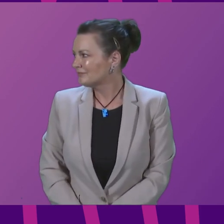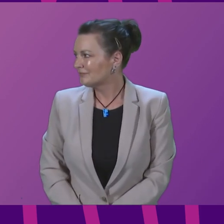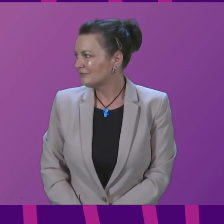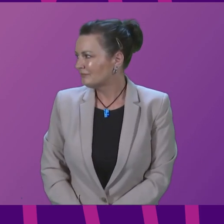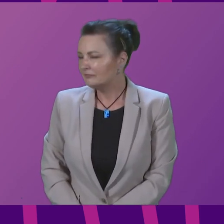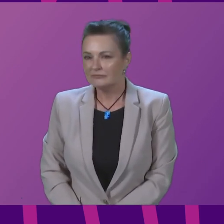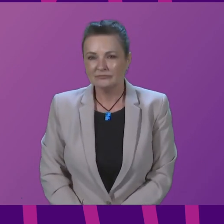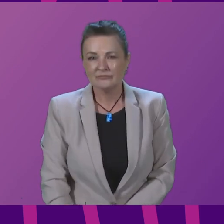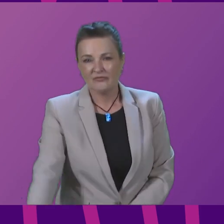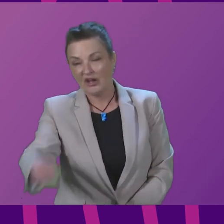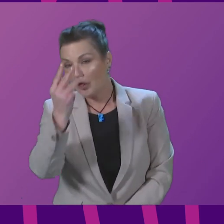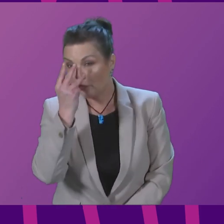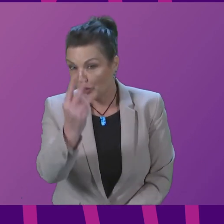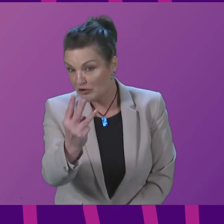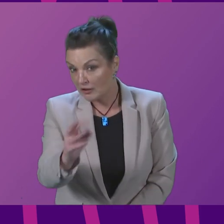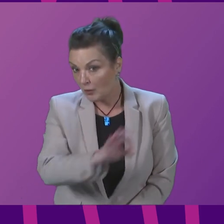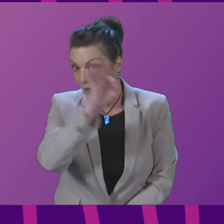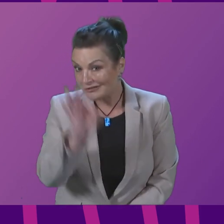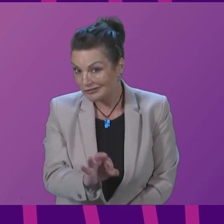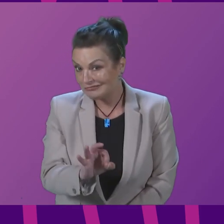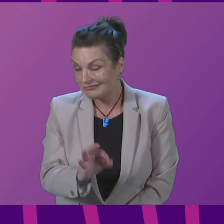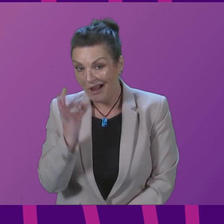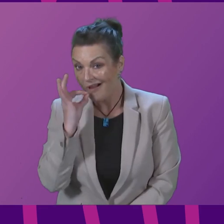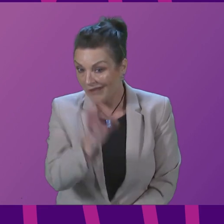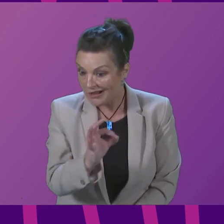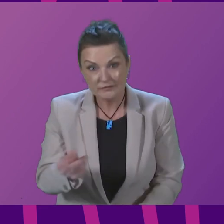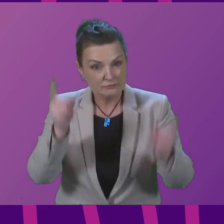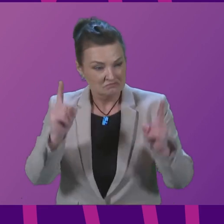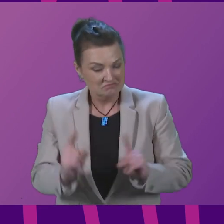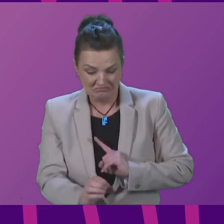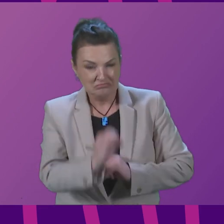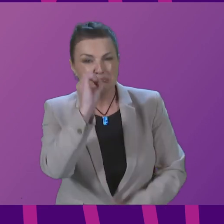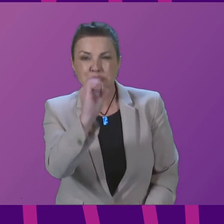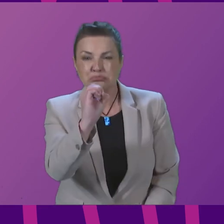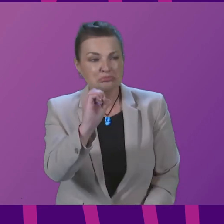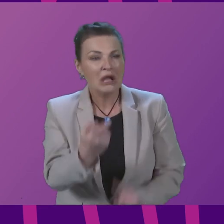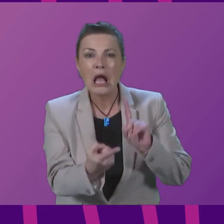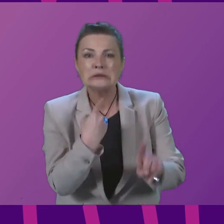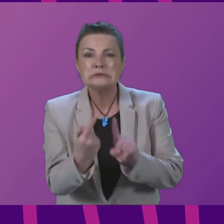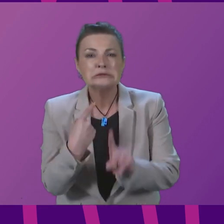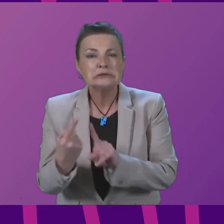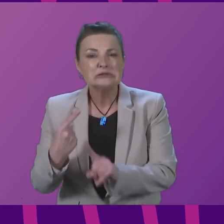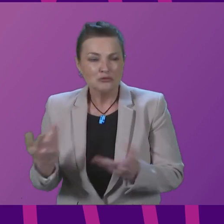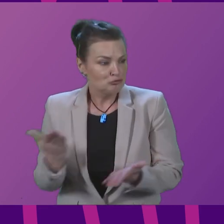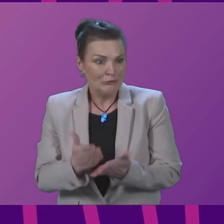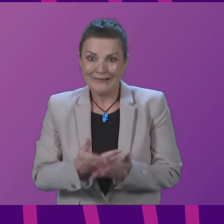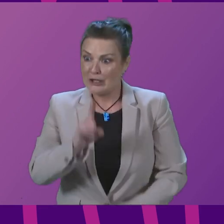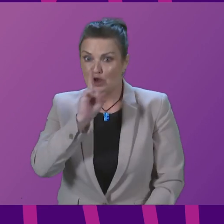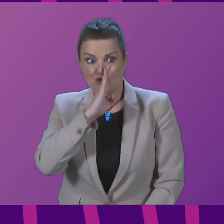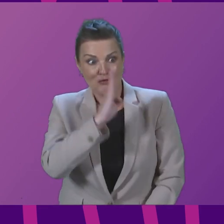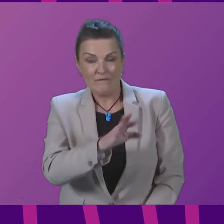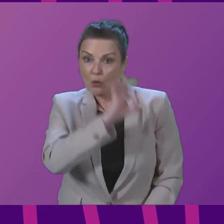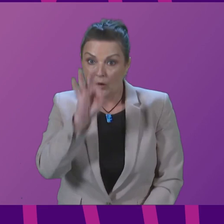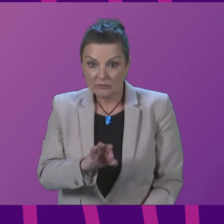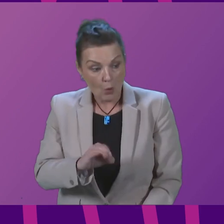Three questions so far to the First Minister and zero answers. It was a very straightforward question. Would the First